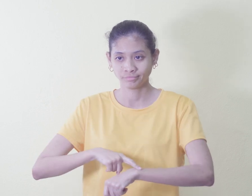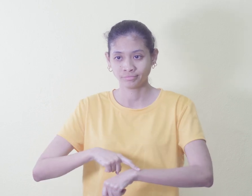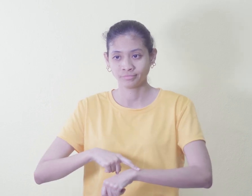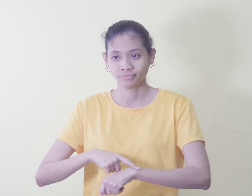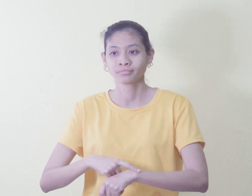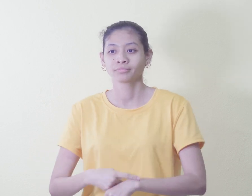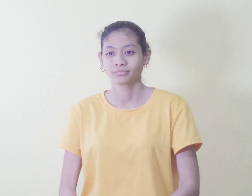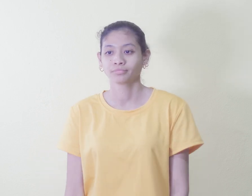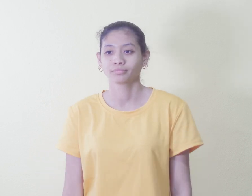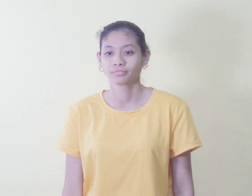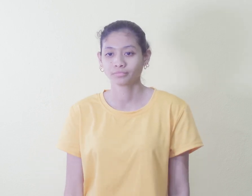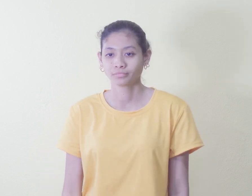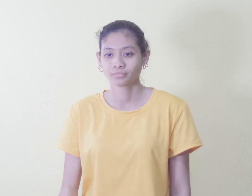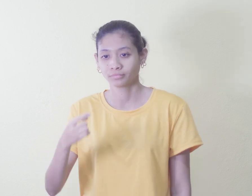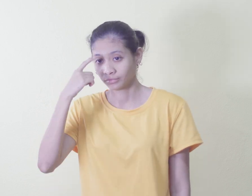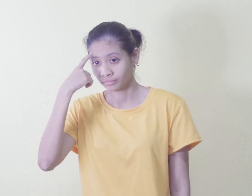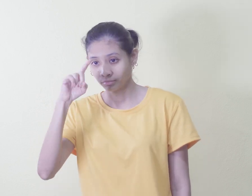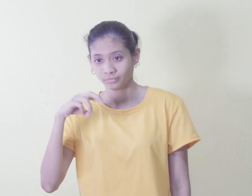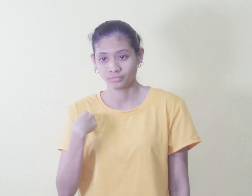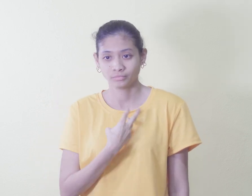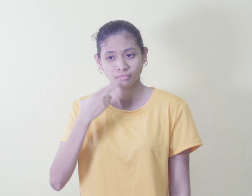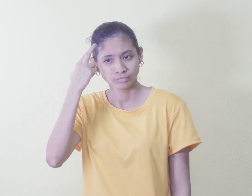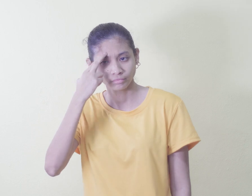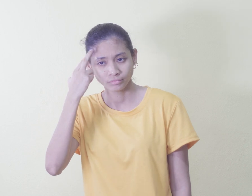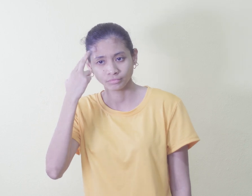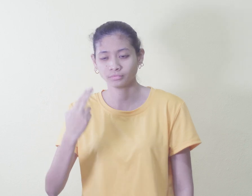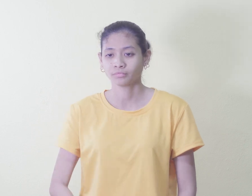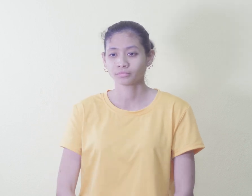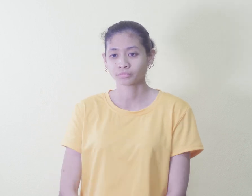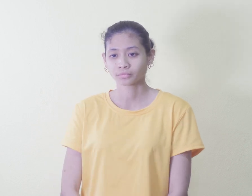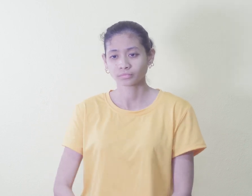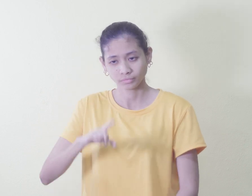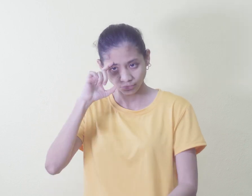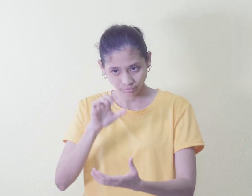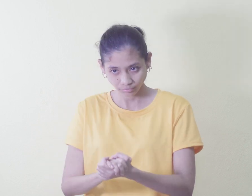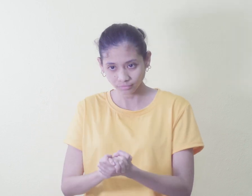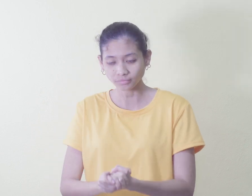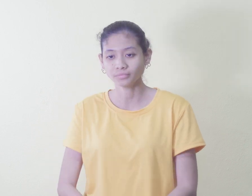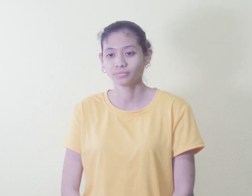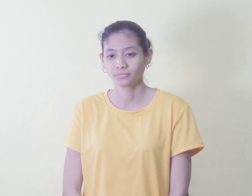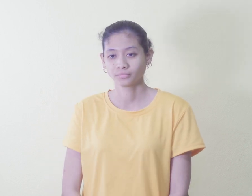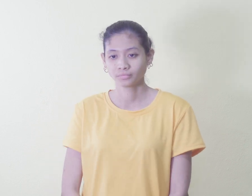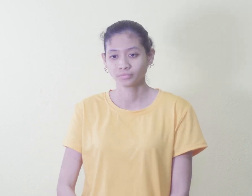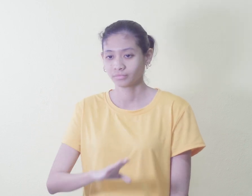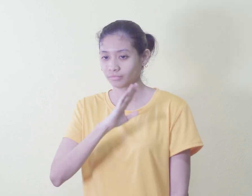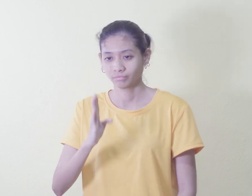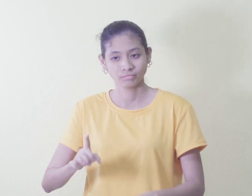and time. For we reasons. Believe. Never